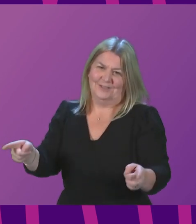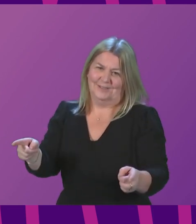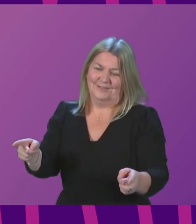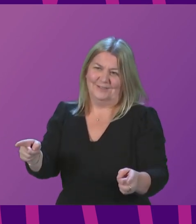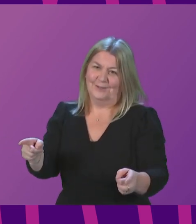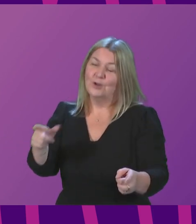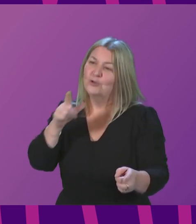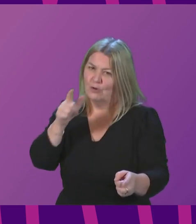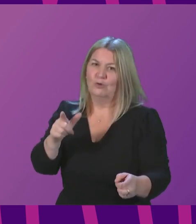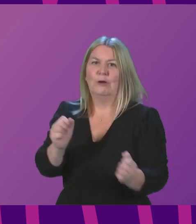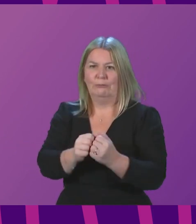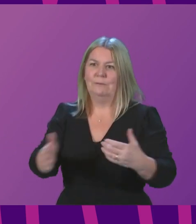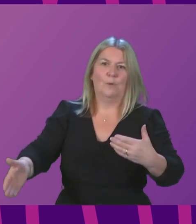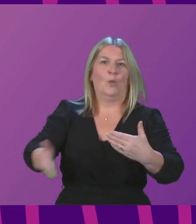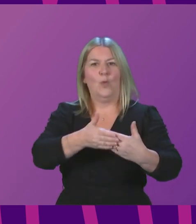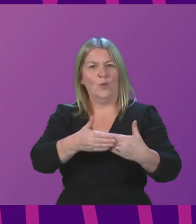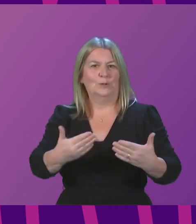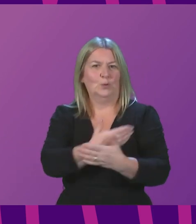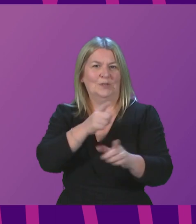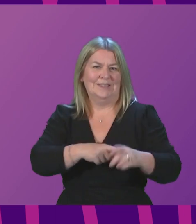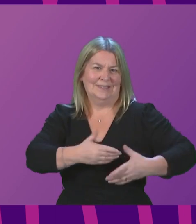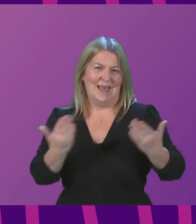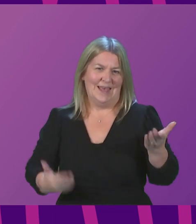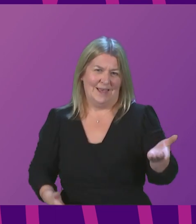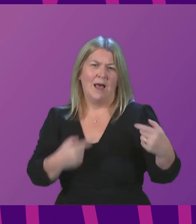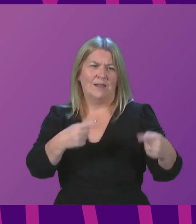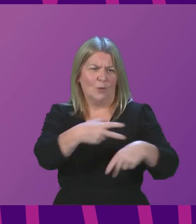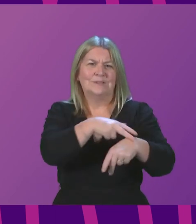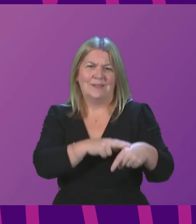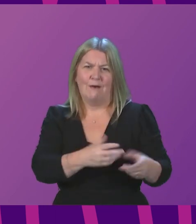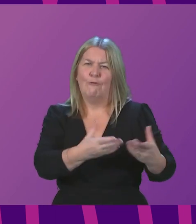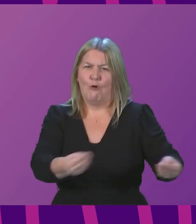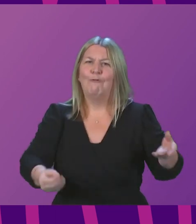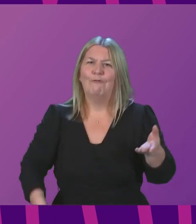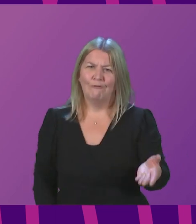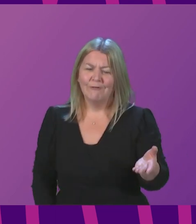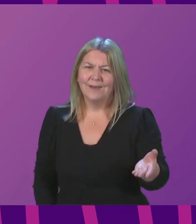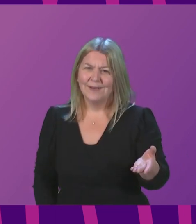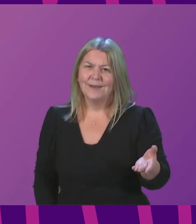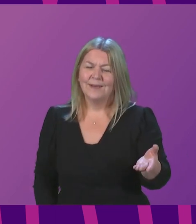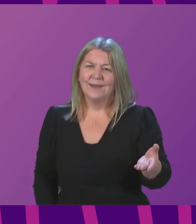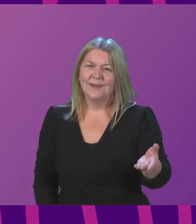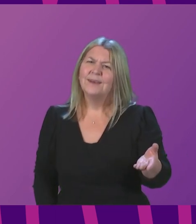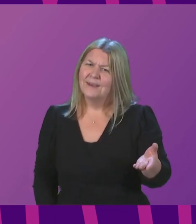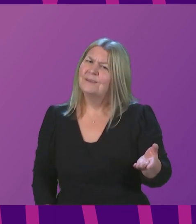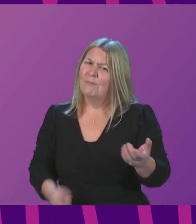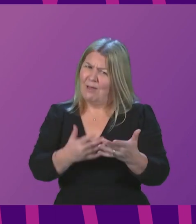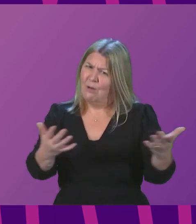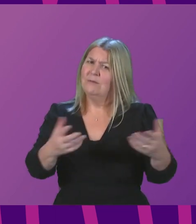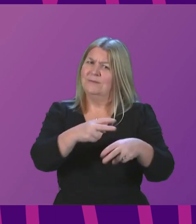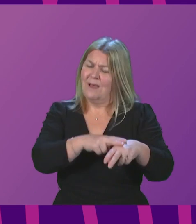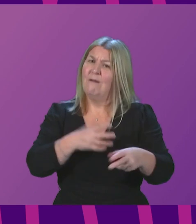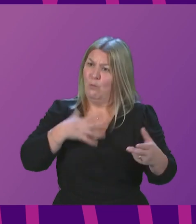to close large retail stores on New Year's Day, and that they have done so against the overwhelming response from workers who are in favour